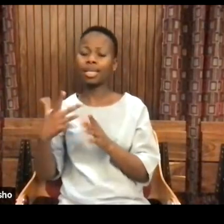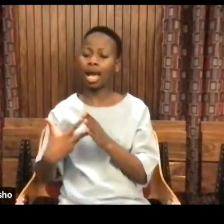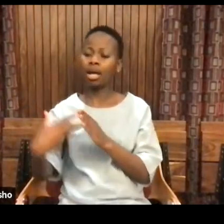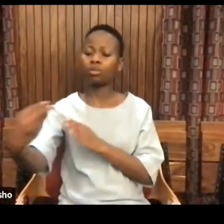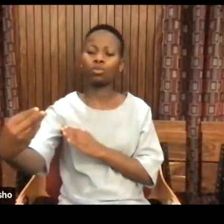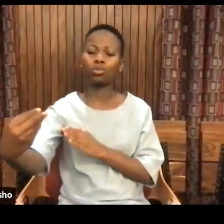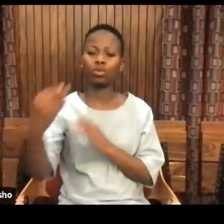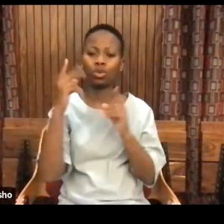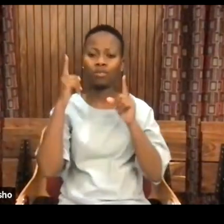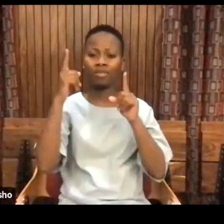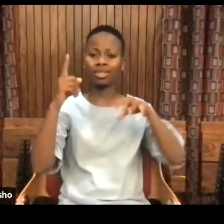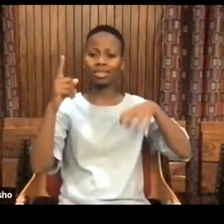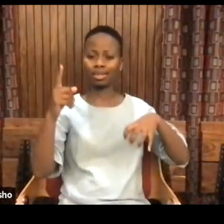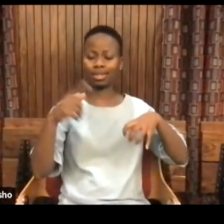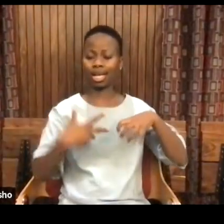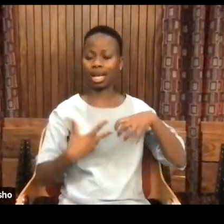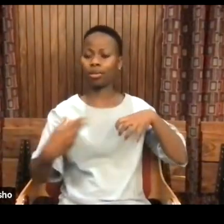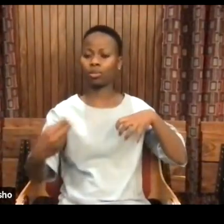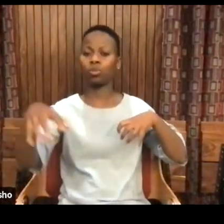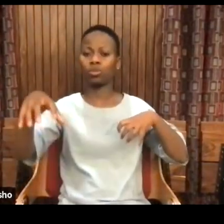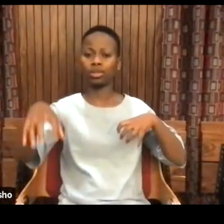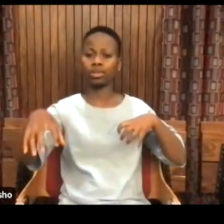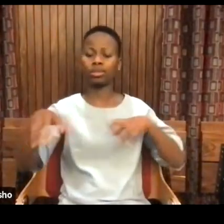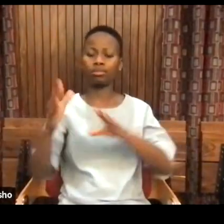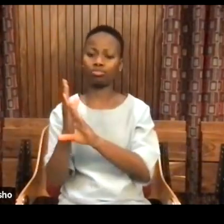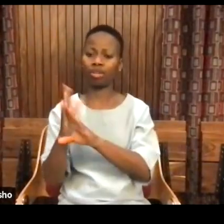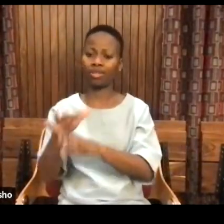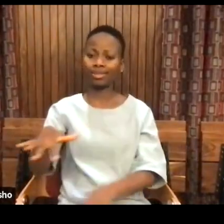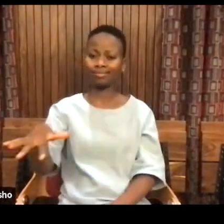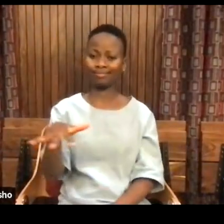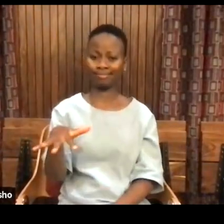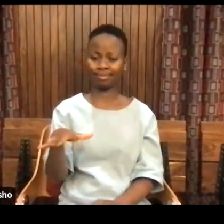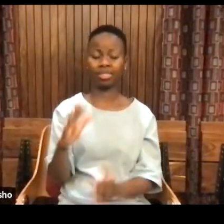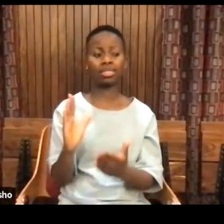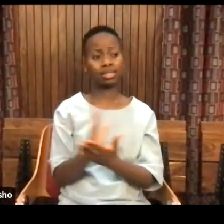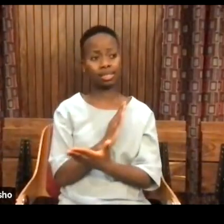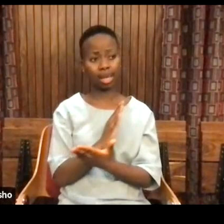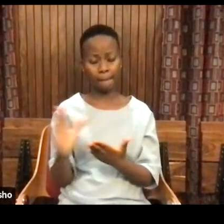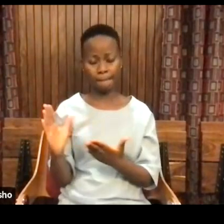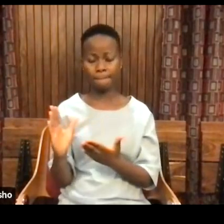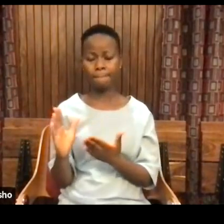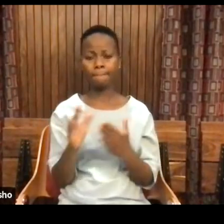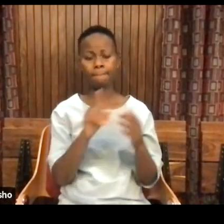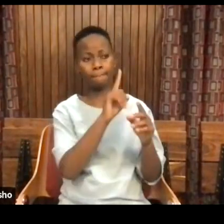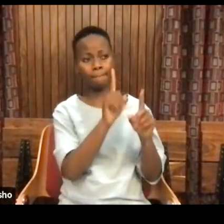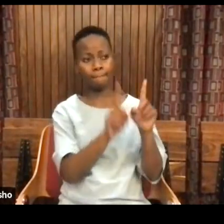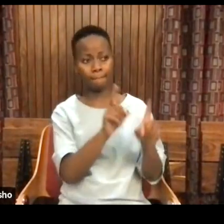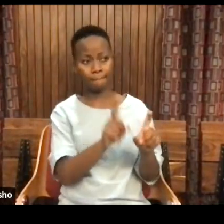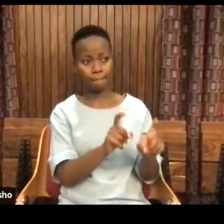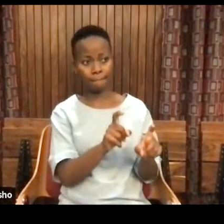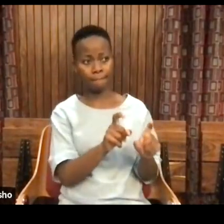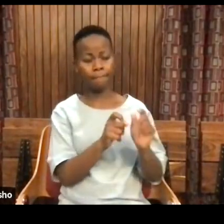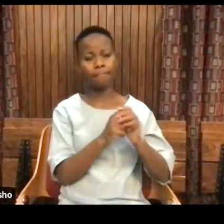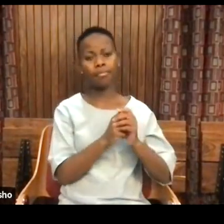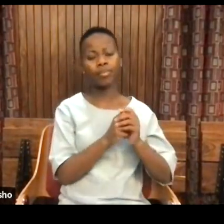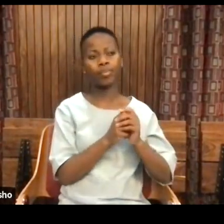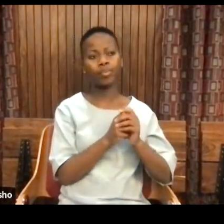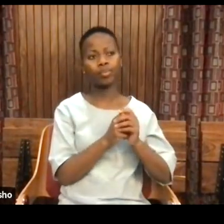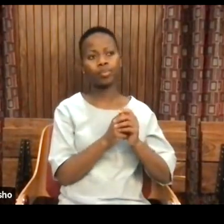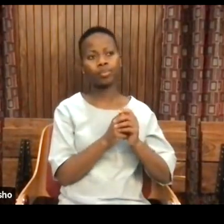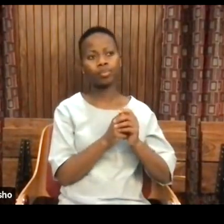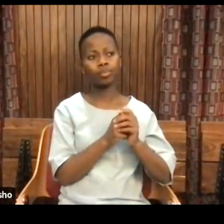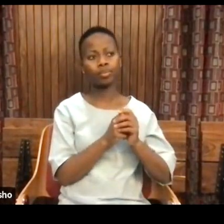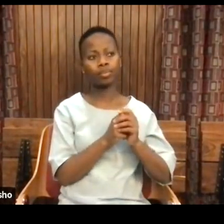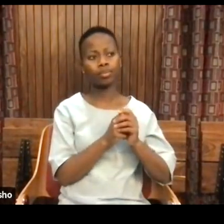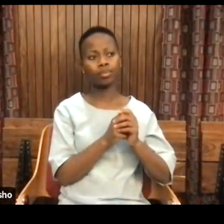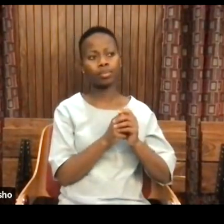university enterprise. And some of the questions that have come from that work is this idea,